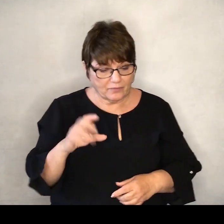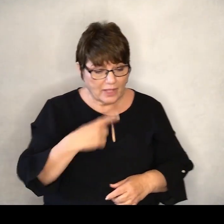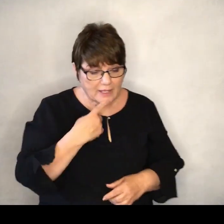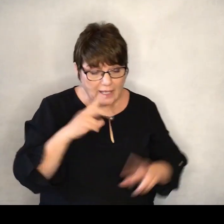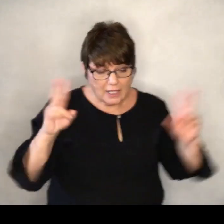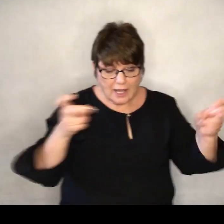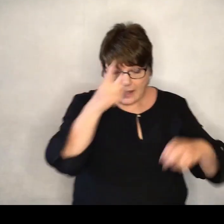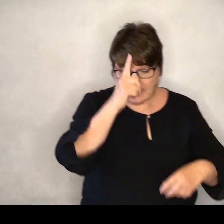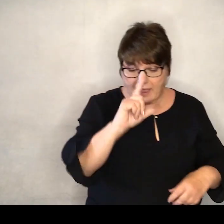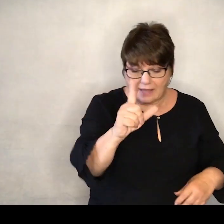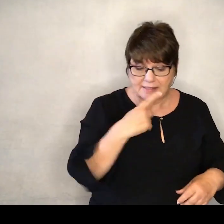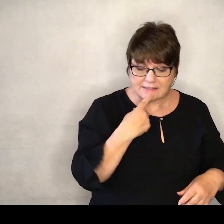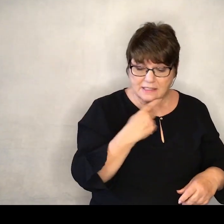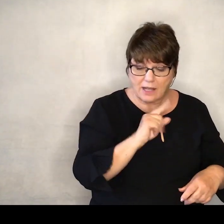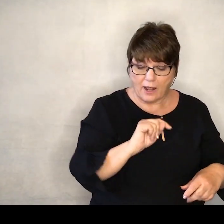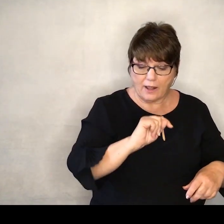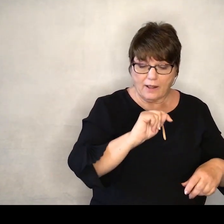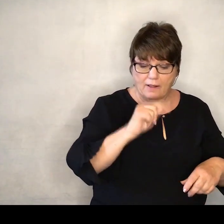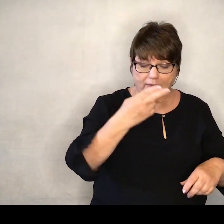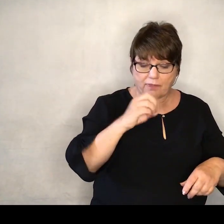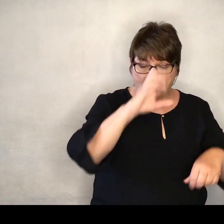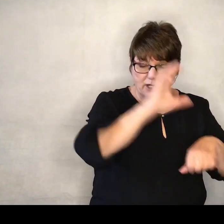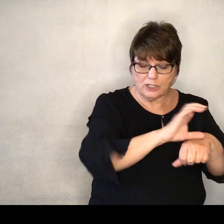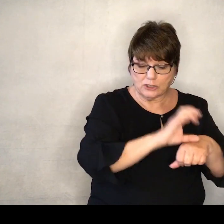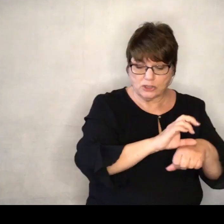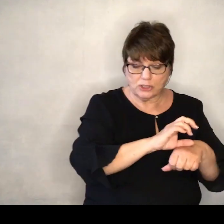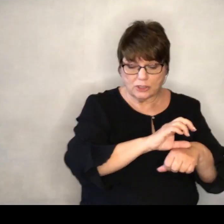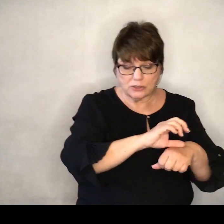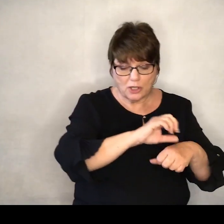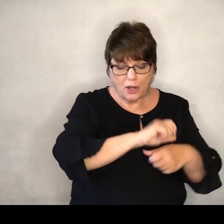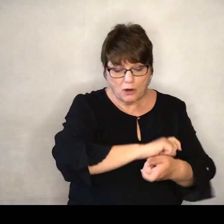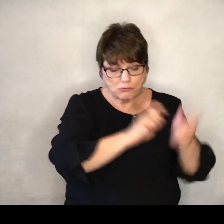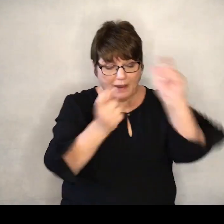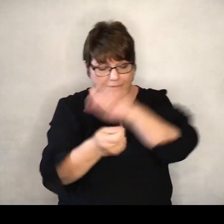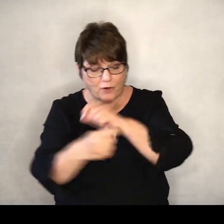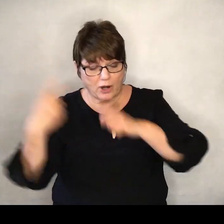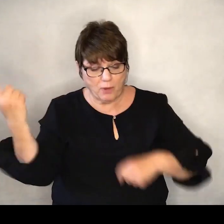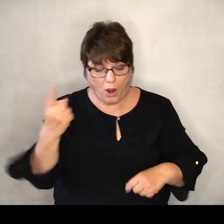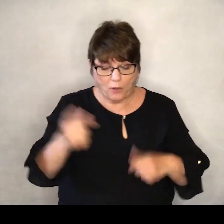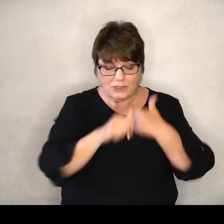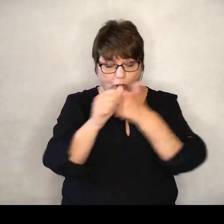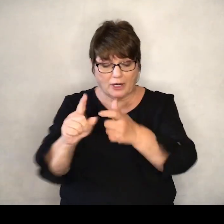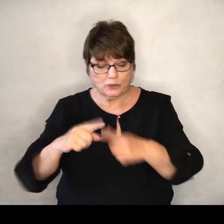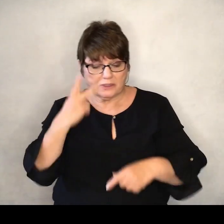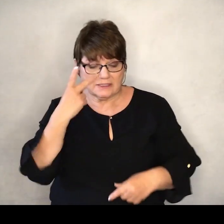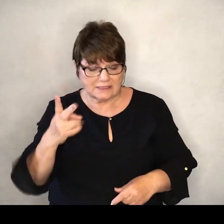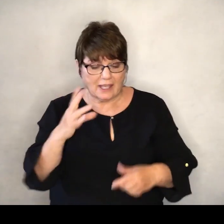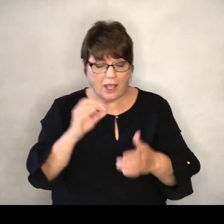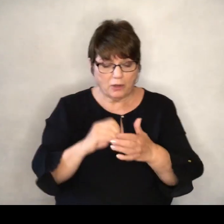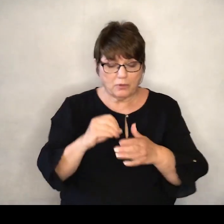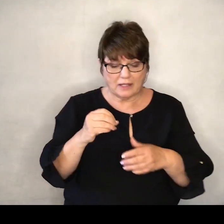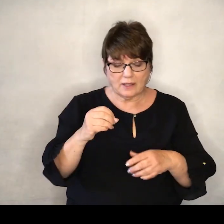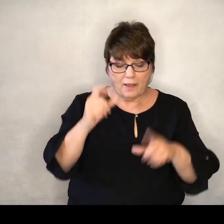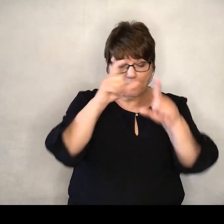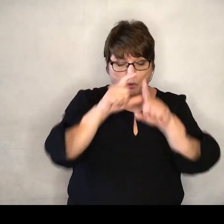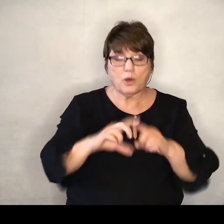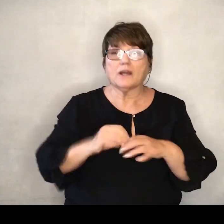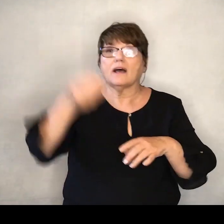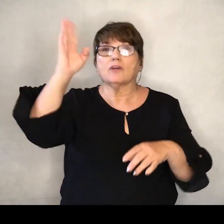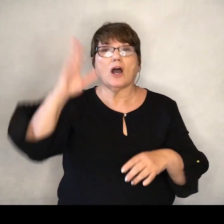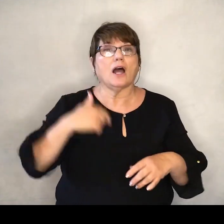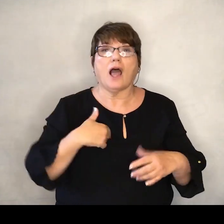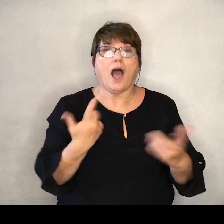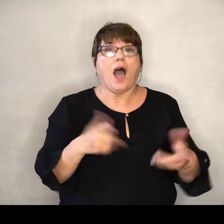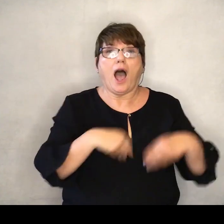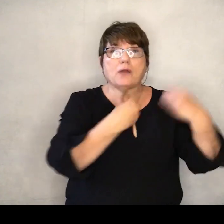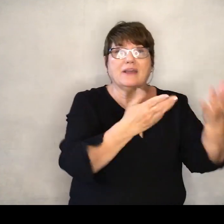semper reformandum secundum verbum Dei. I did that just to see what Donnie signed because, you know, I didn't want to